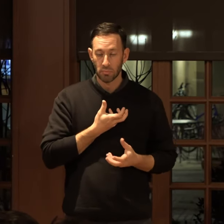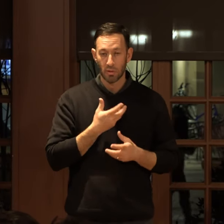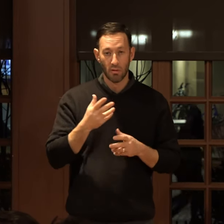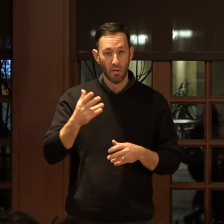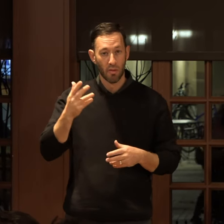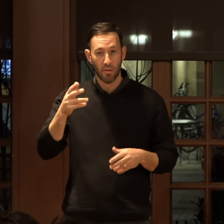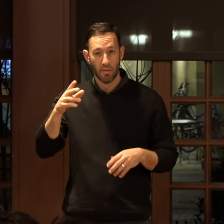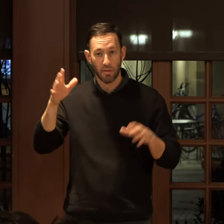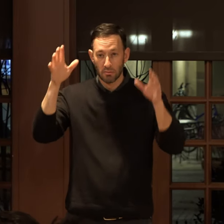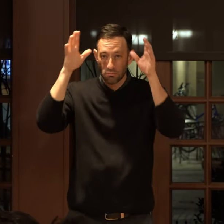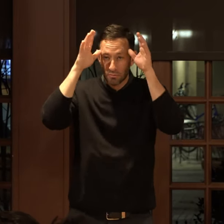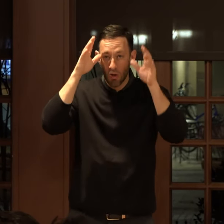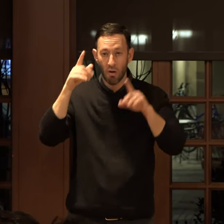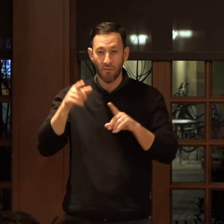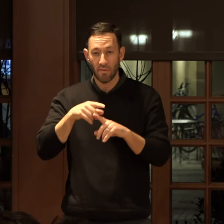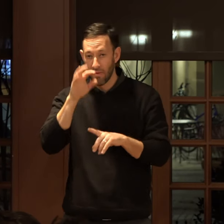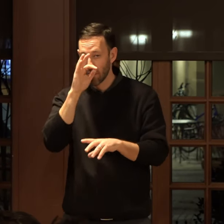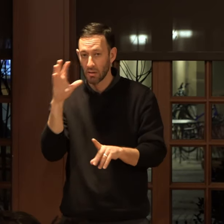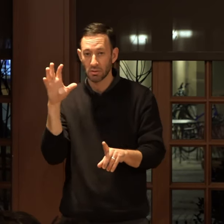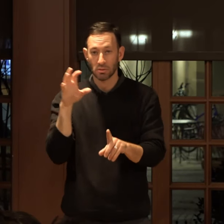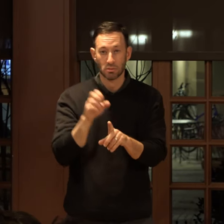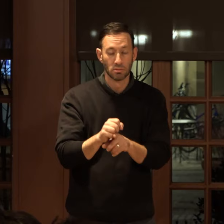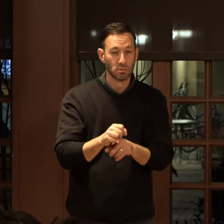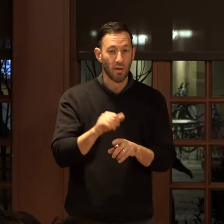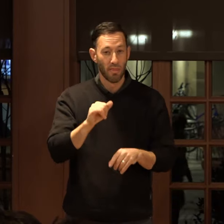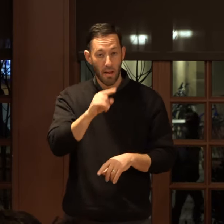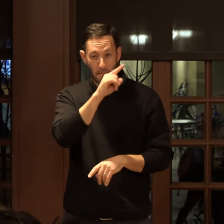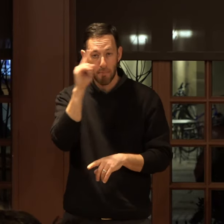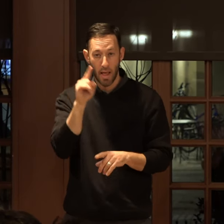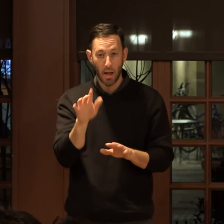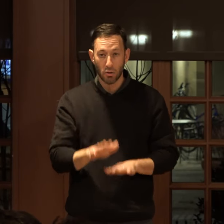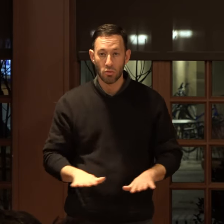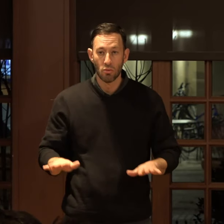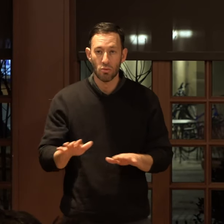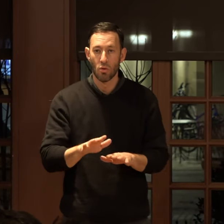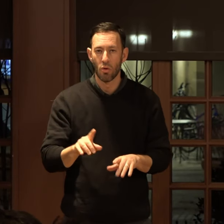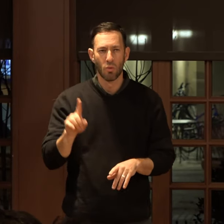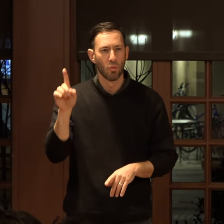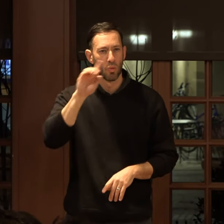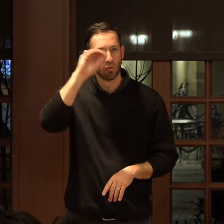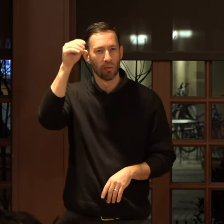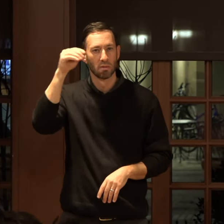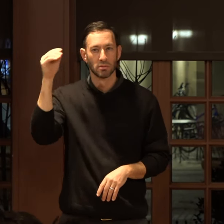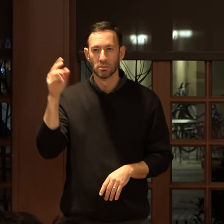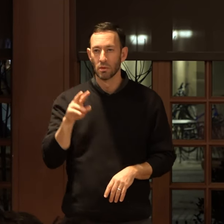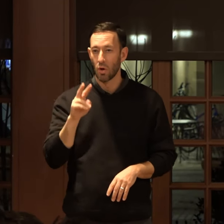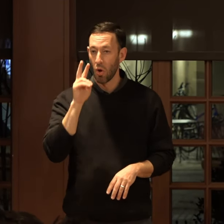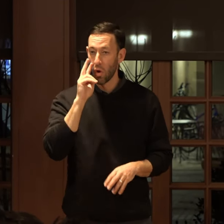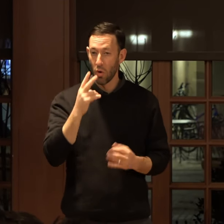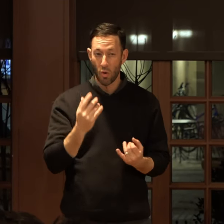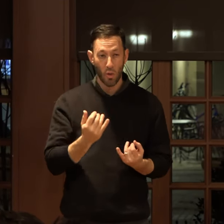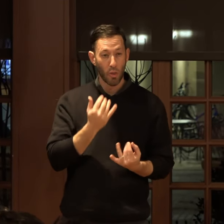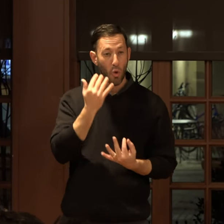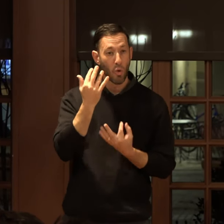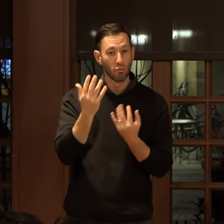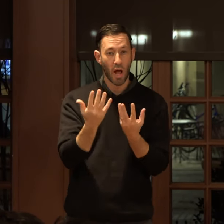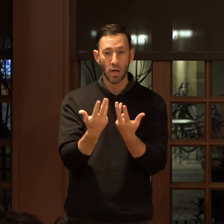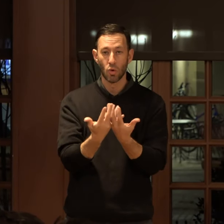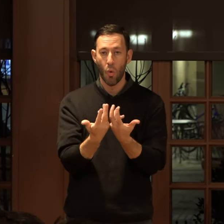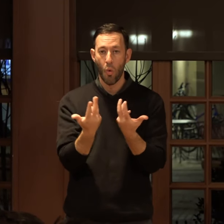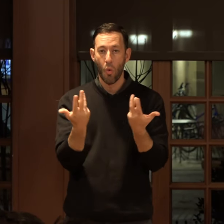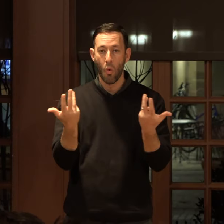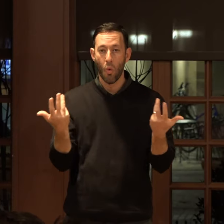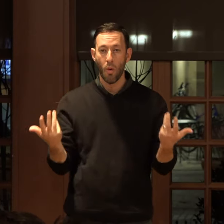a fox in the soundless down of that black yard. Where is the sun? Look at the long grass open like a wound,